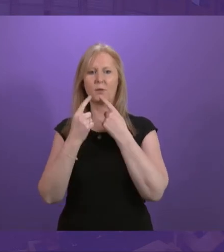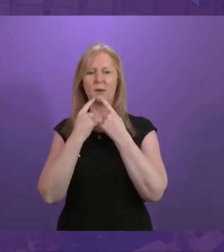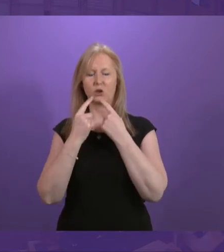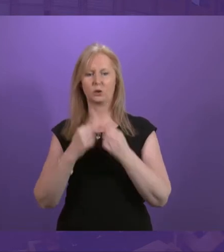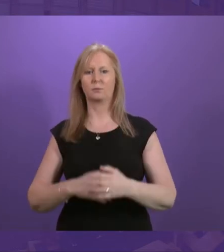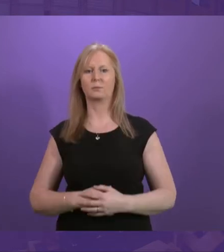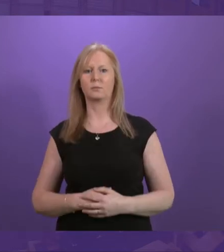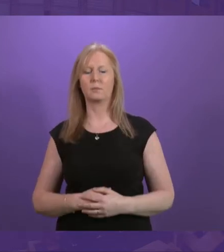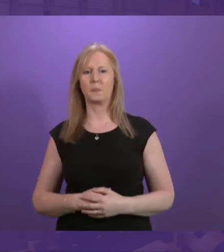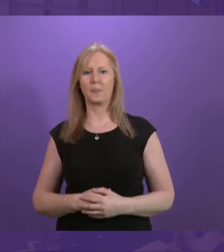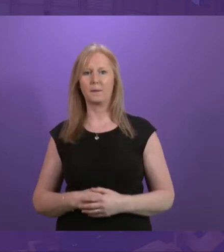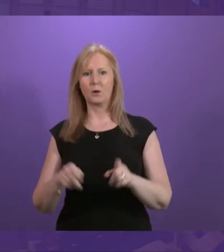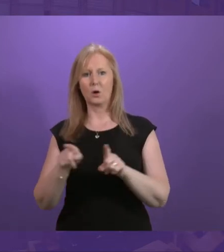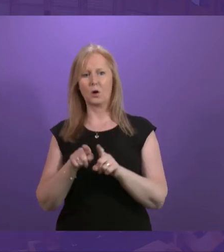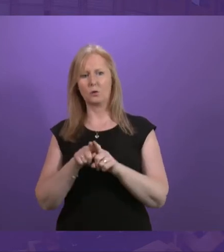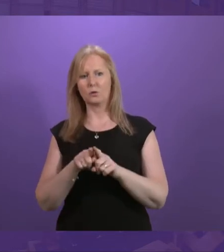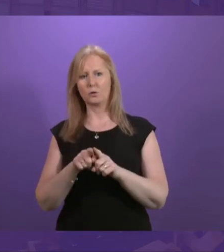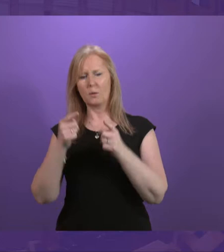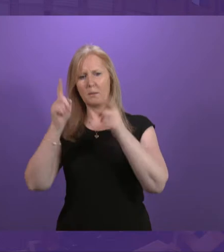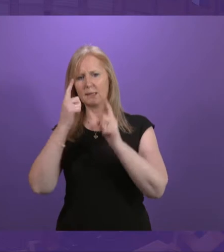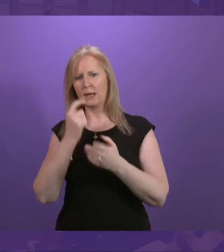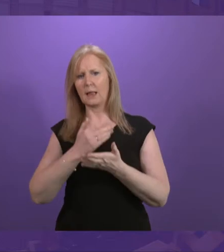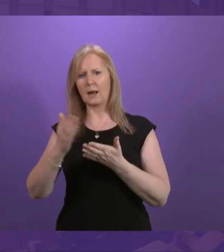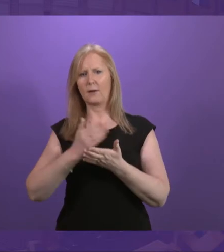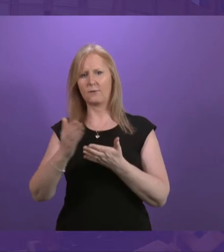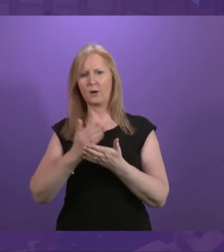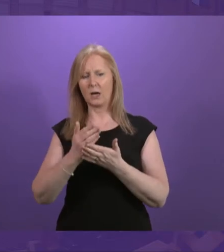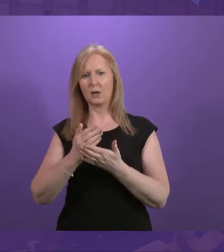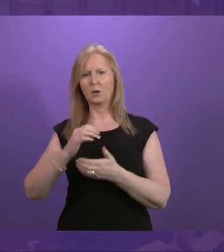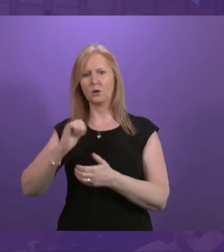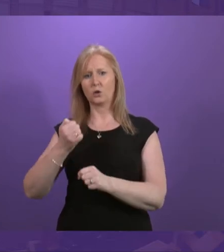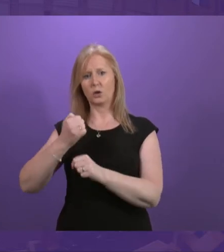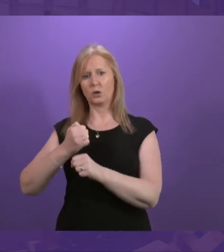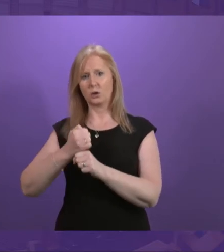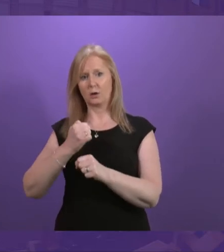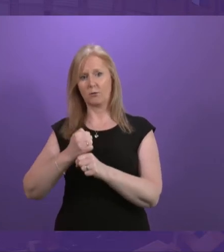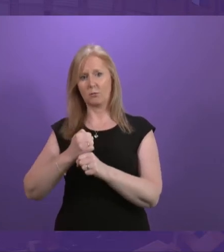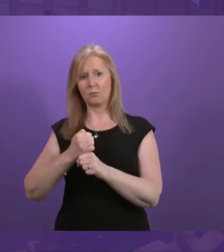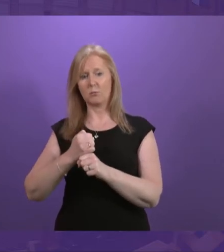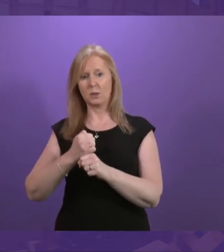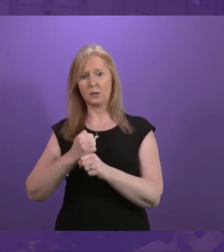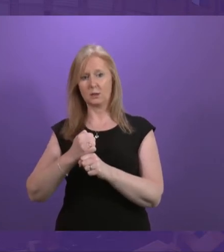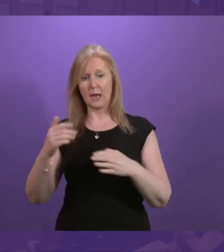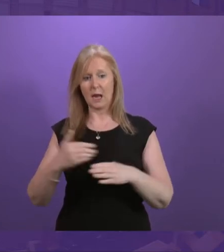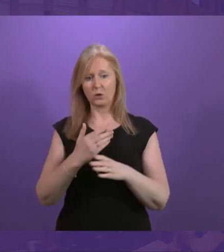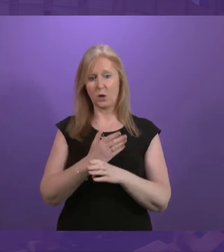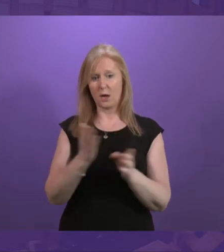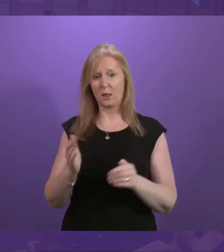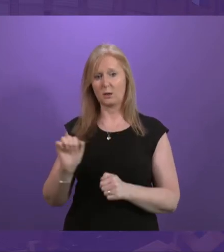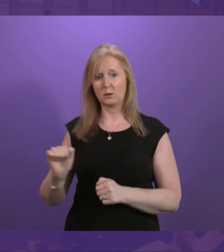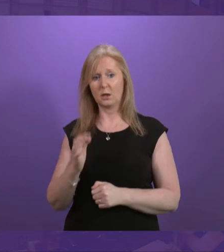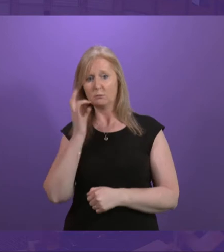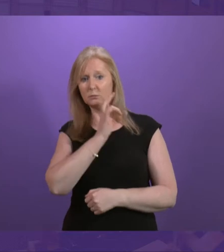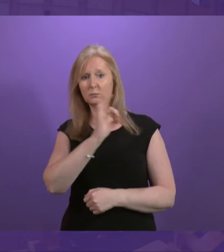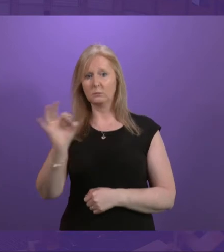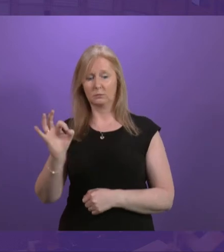At the same time, perhaps the Minister can clarify what the Scottish Government's response has been to the call from action on Hearing Loss Scotland, Age